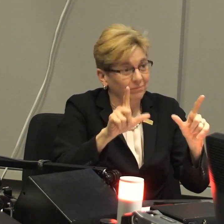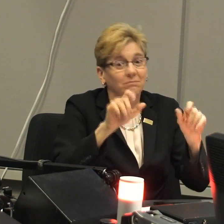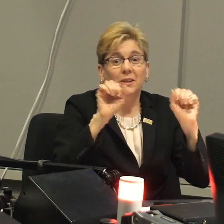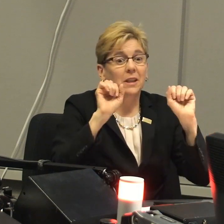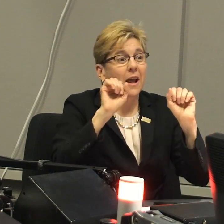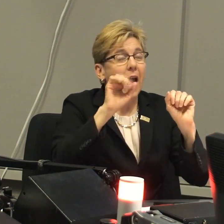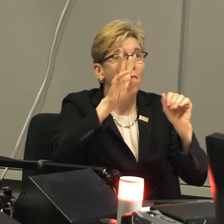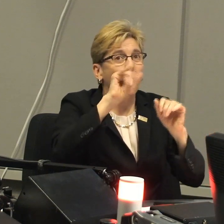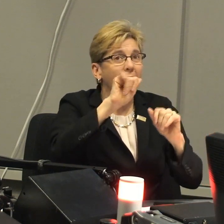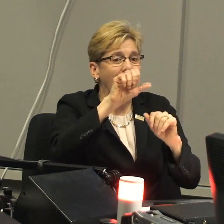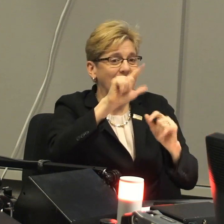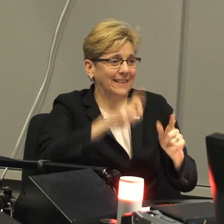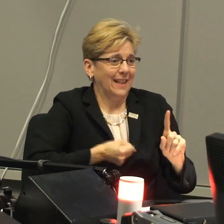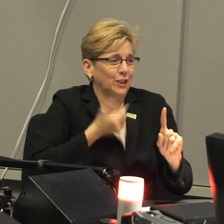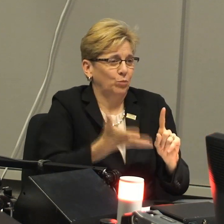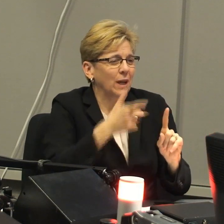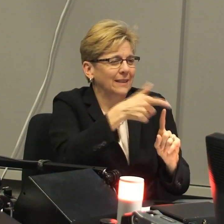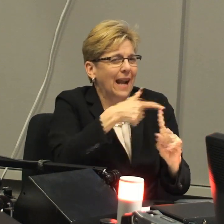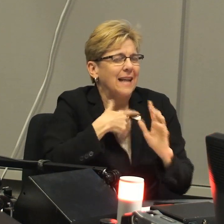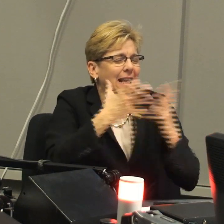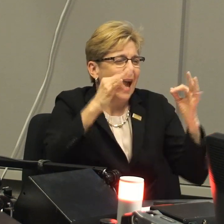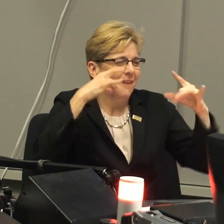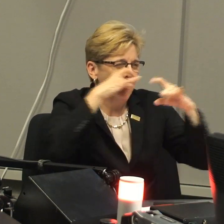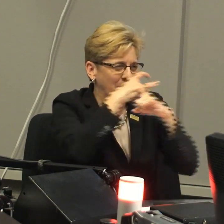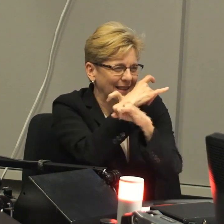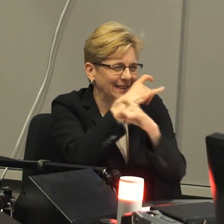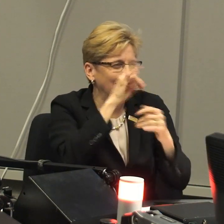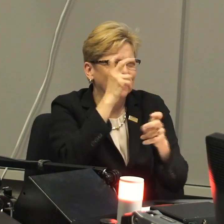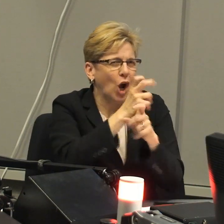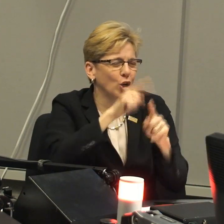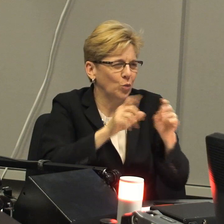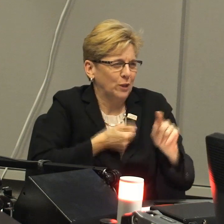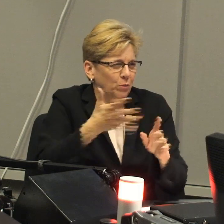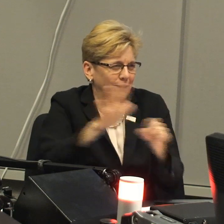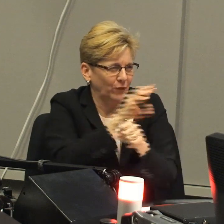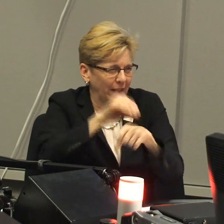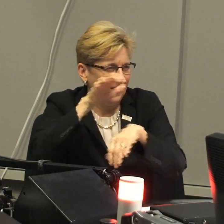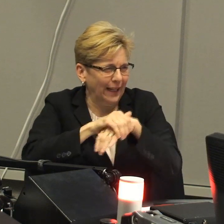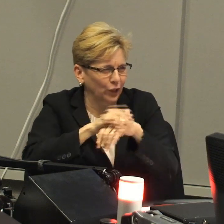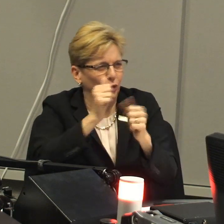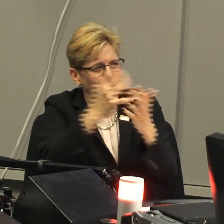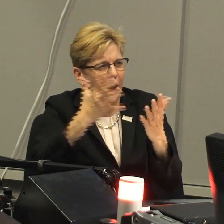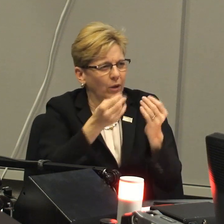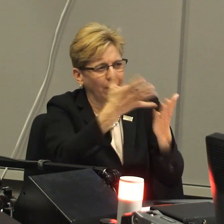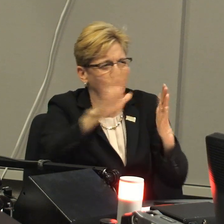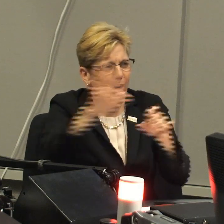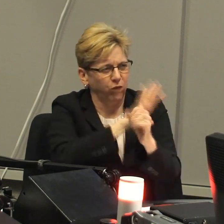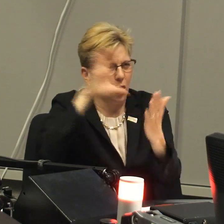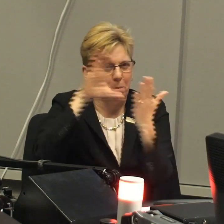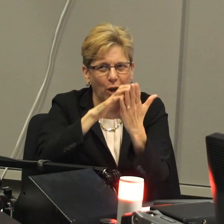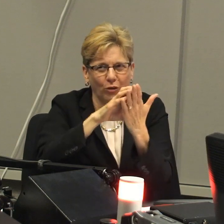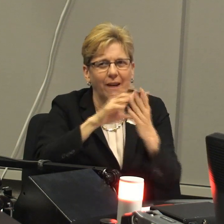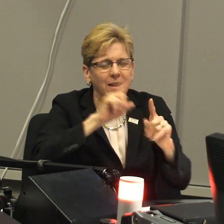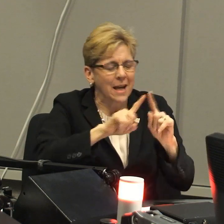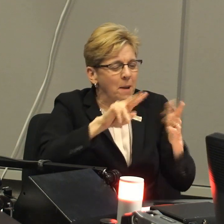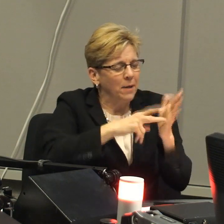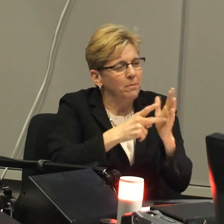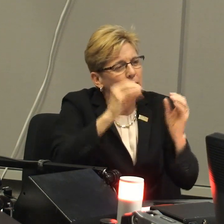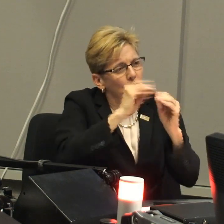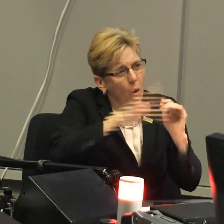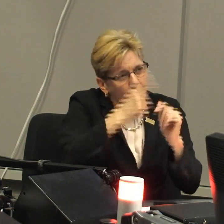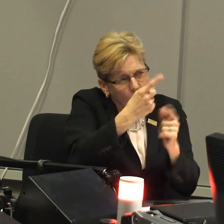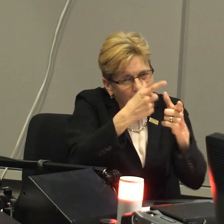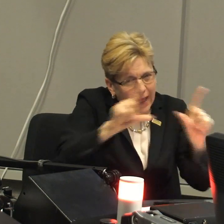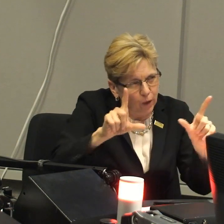more than one language. And the way that American Sign Language expresses it, of course, in its full complexity makes it difficult to